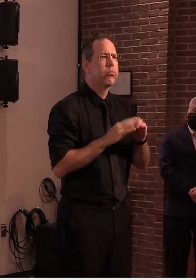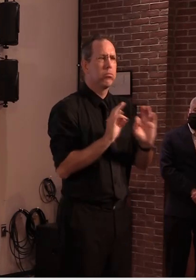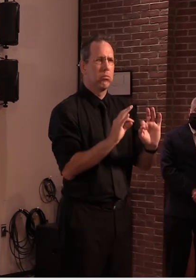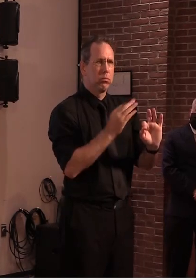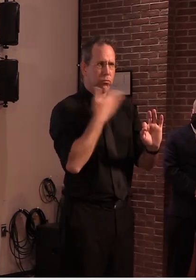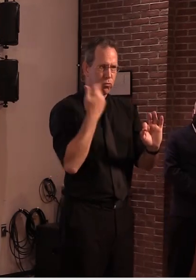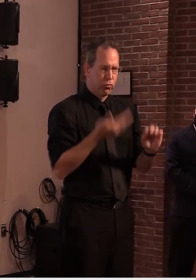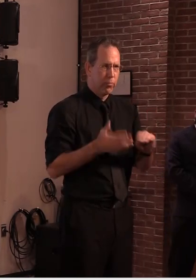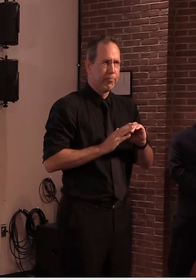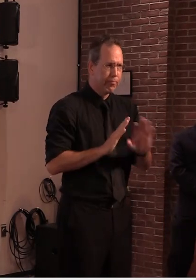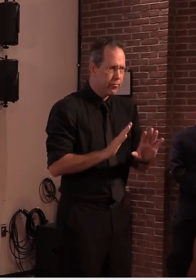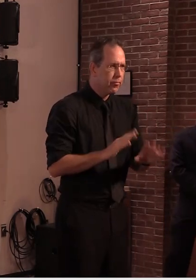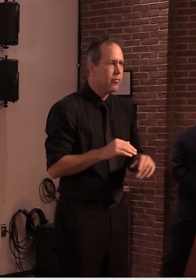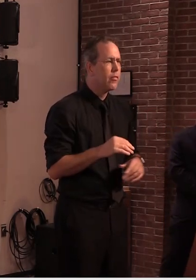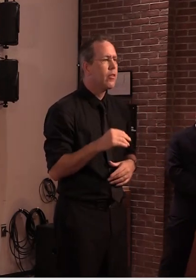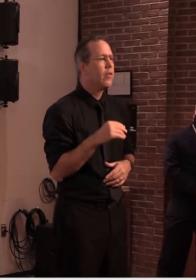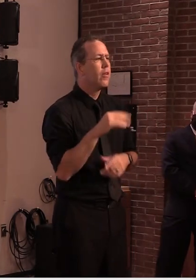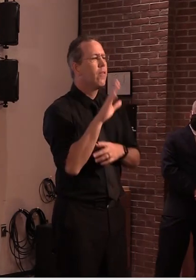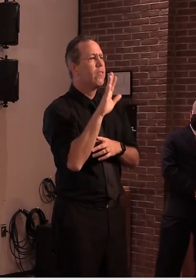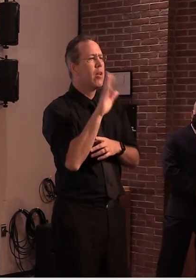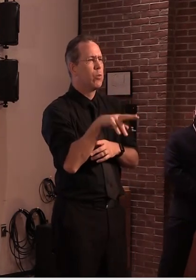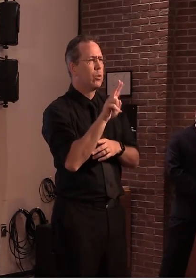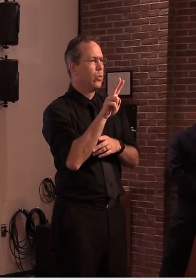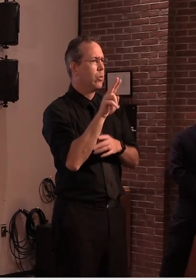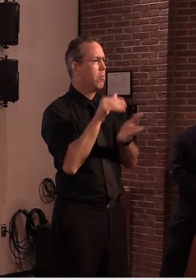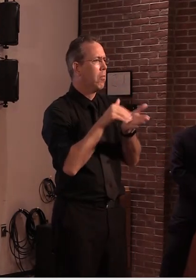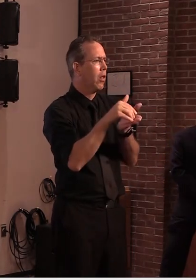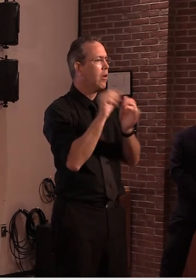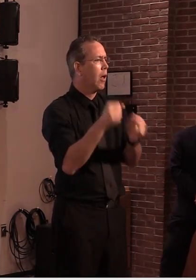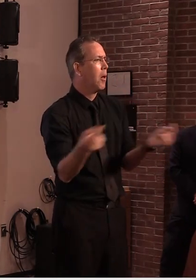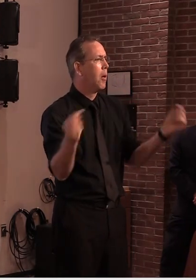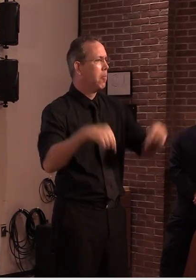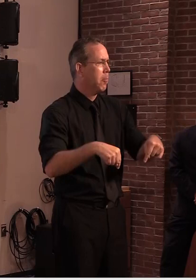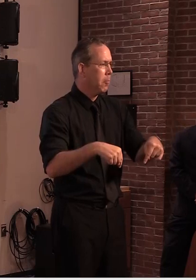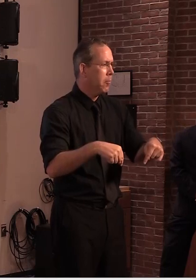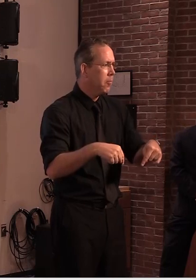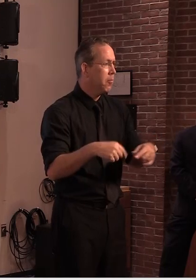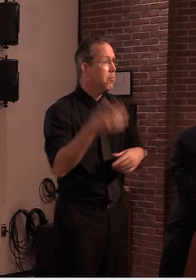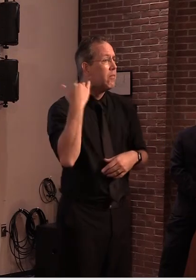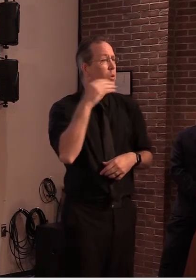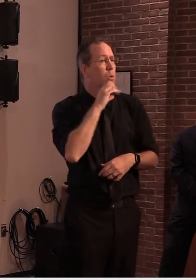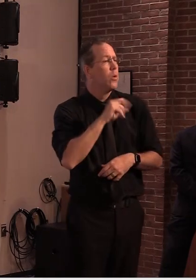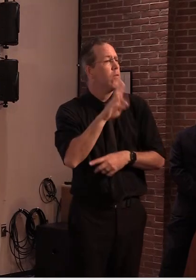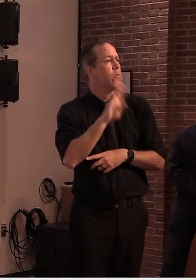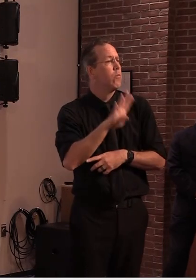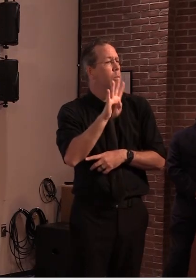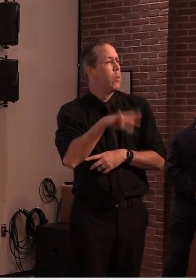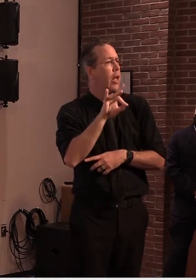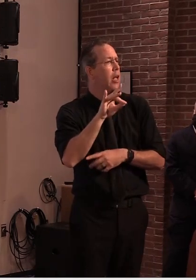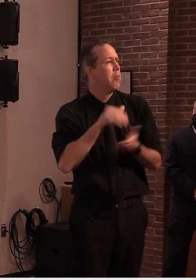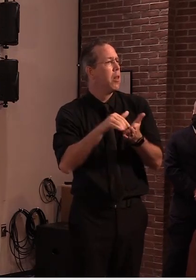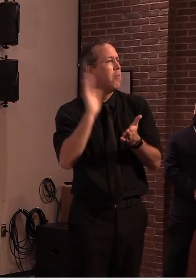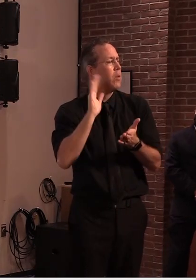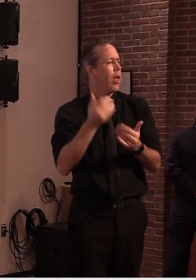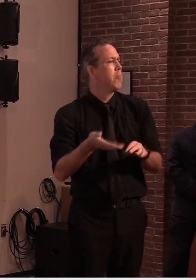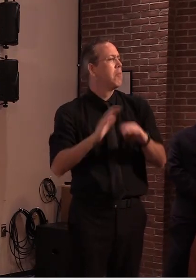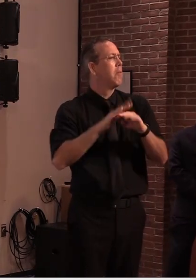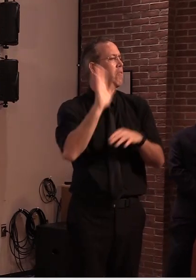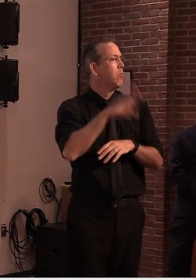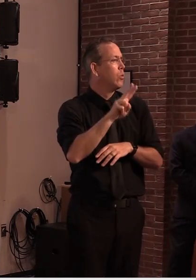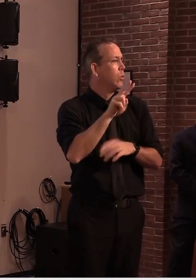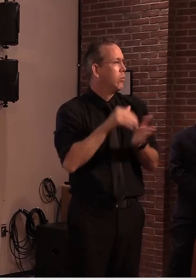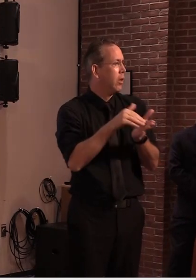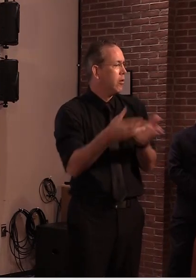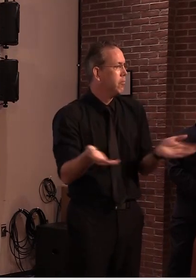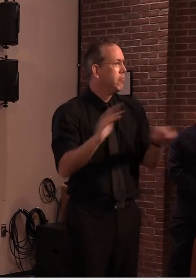number now stands at 5.2 million, up from 4.8 million last week. And looking more closely at the counties that changed this